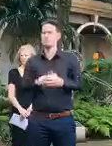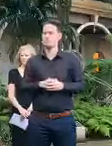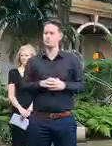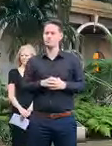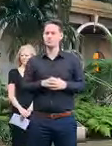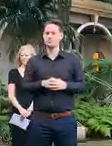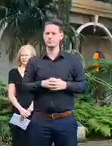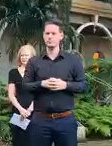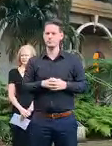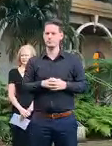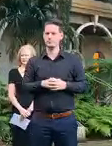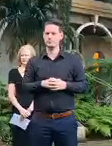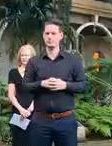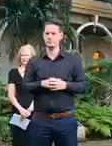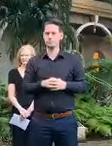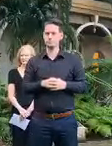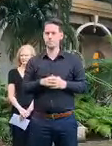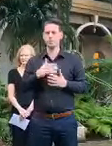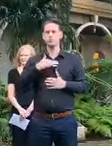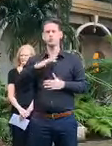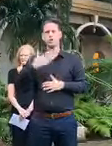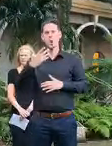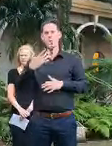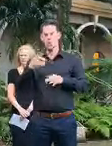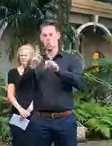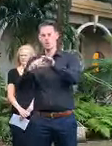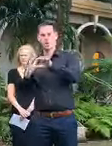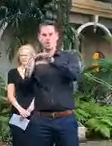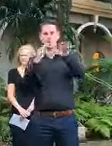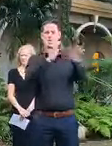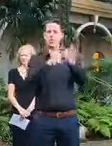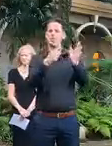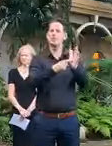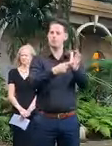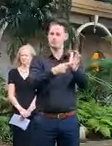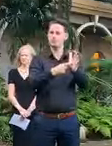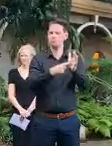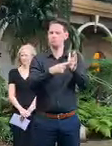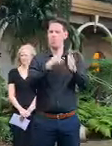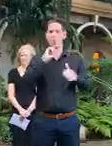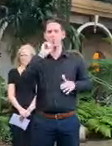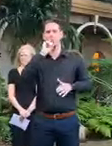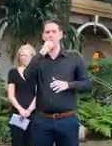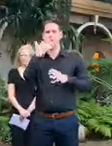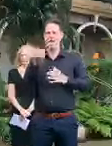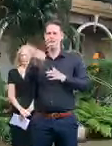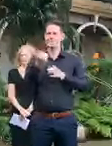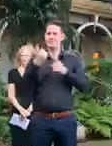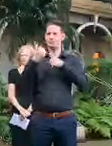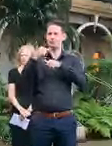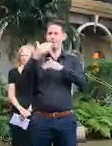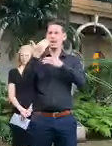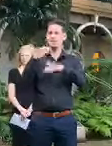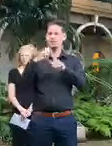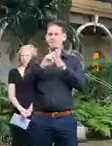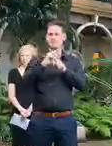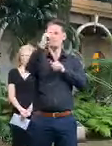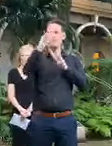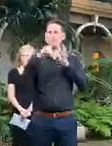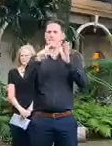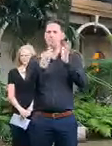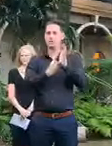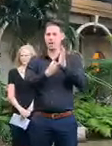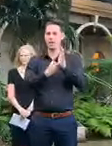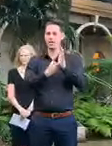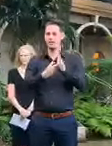don't have a lot of people that would cross that border. So effectively we'll be putting up a border restriction across the west of the